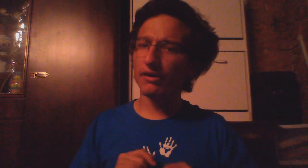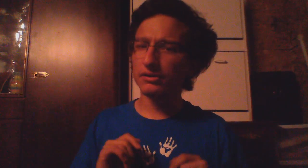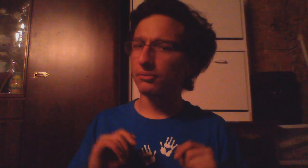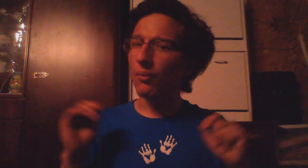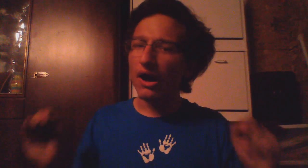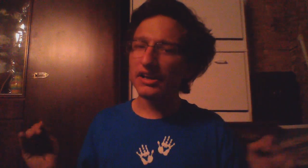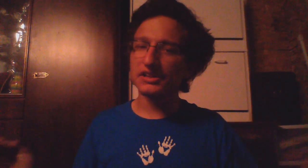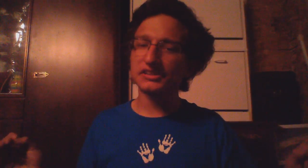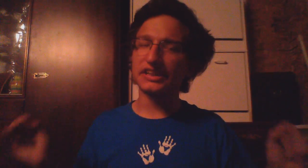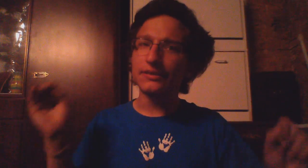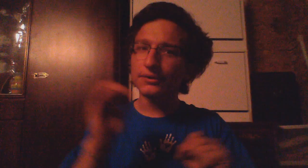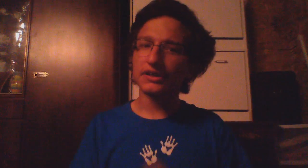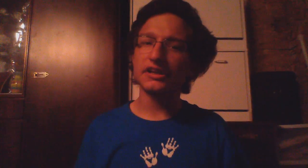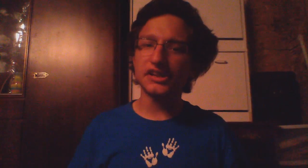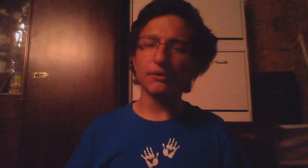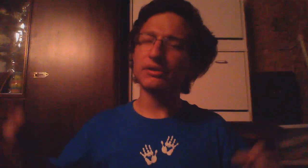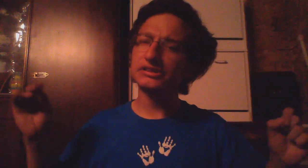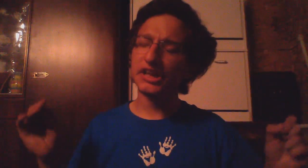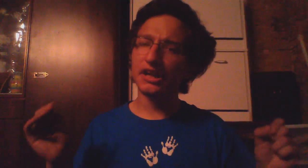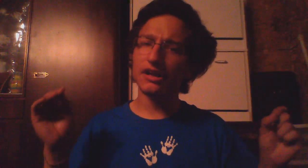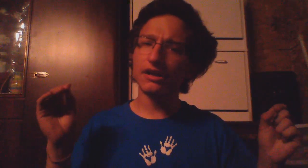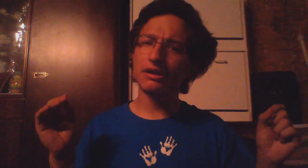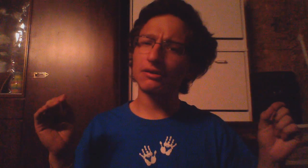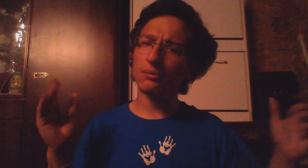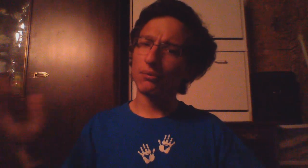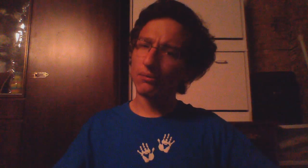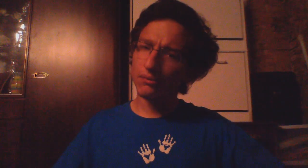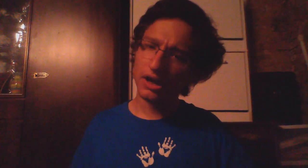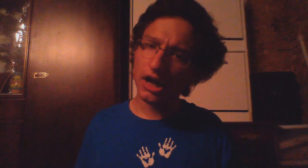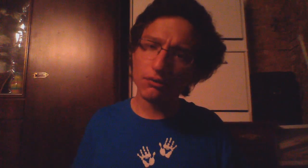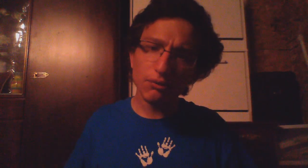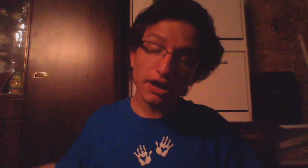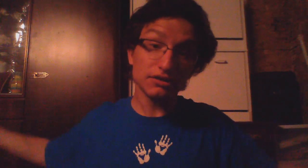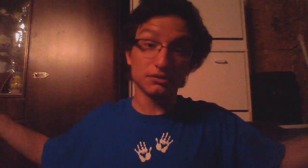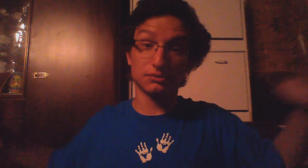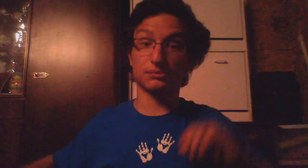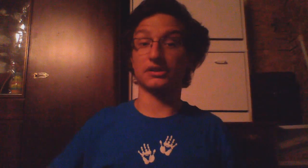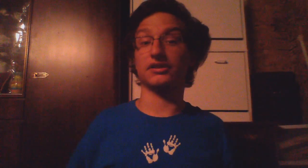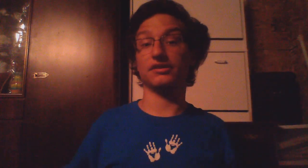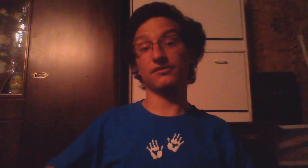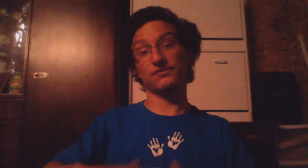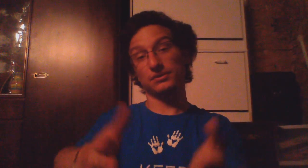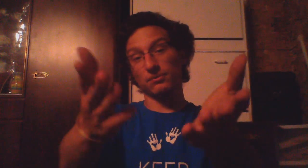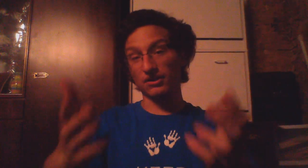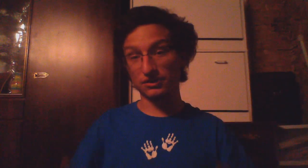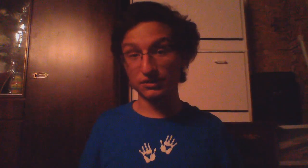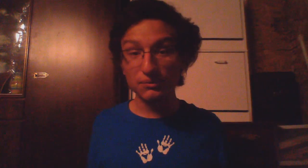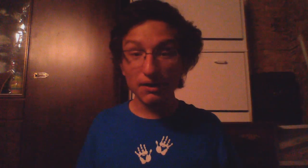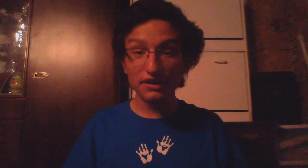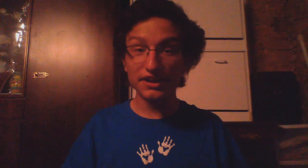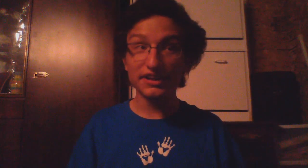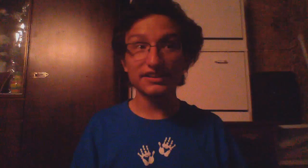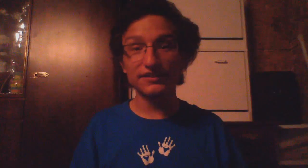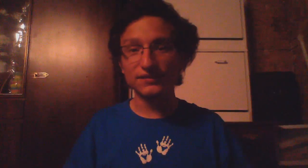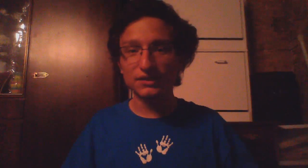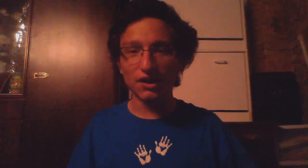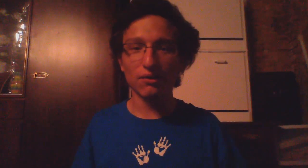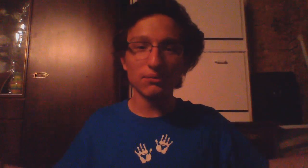into what is a 30 day challenge and how do I do one if you want to do one and if you don't